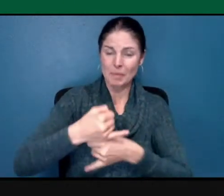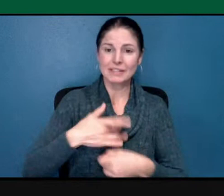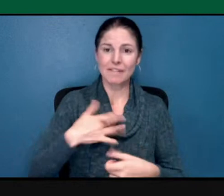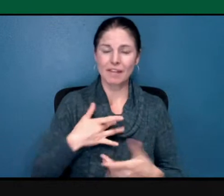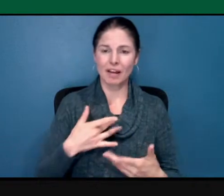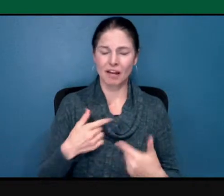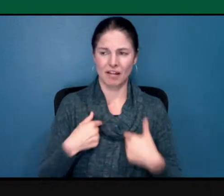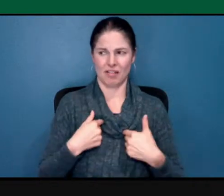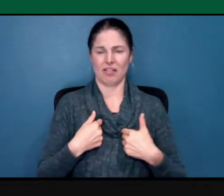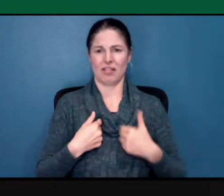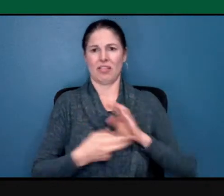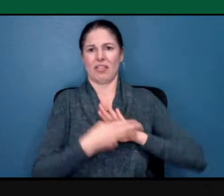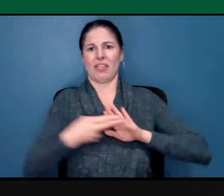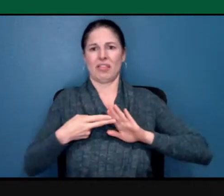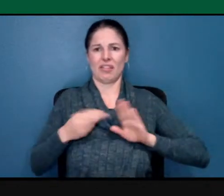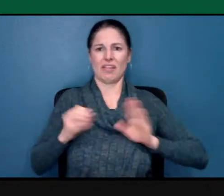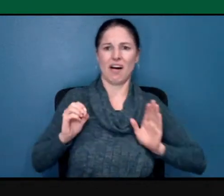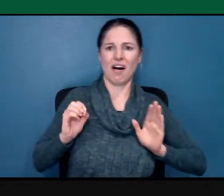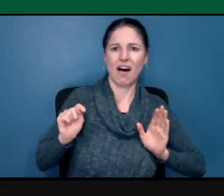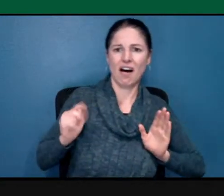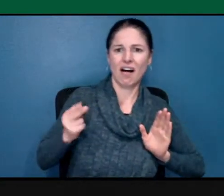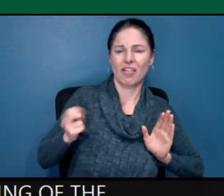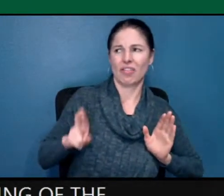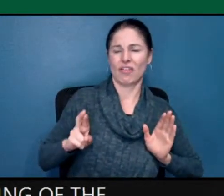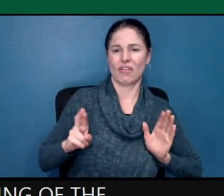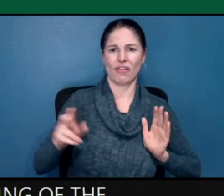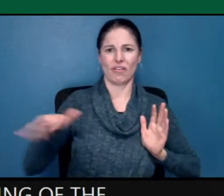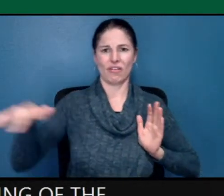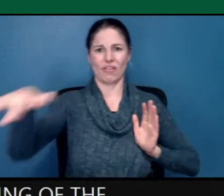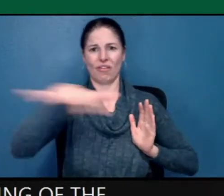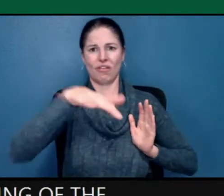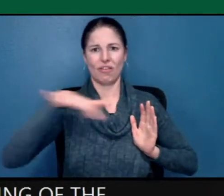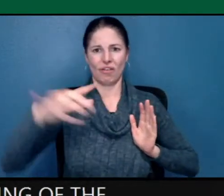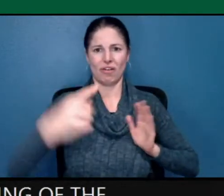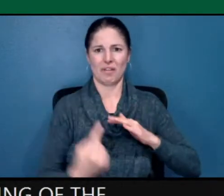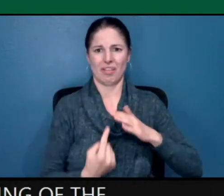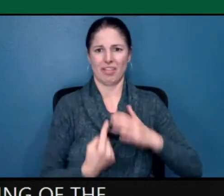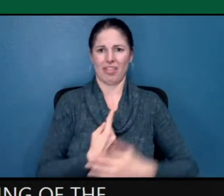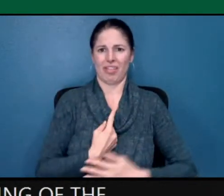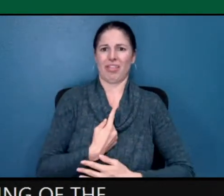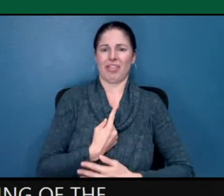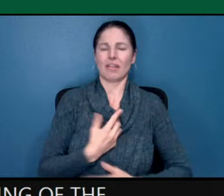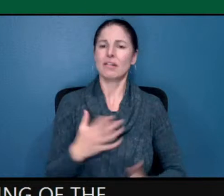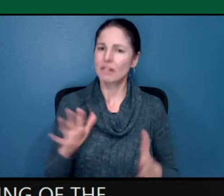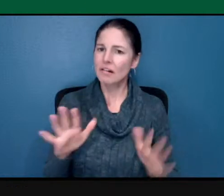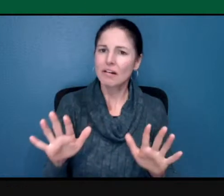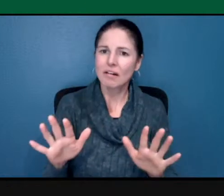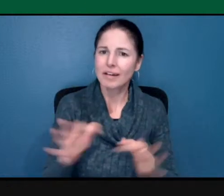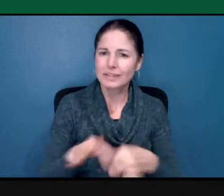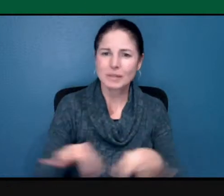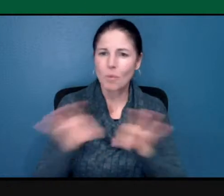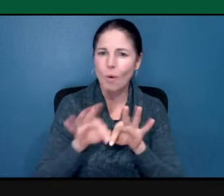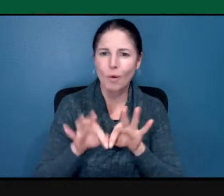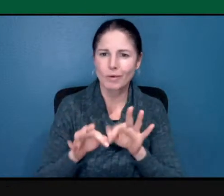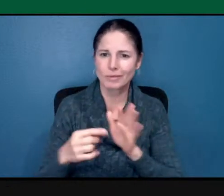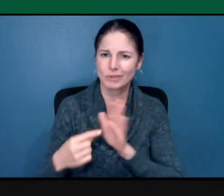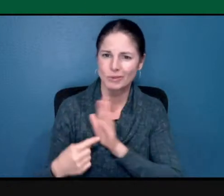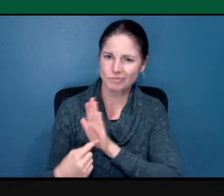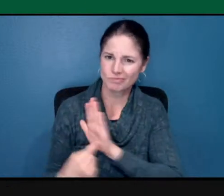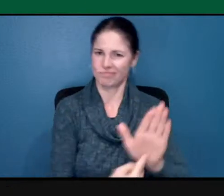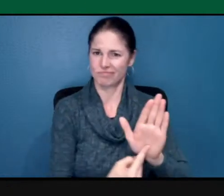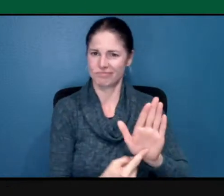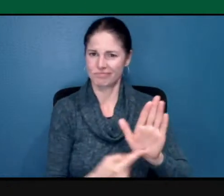the othering. And it is, um, it's so important that we call it out and that we name it.